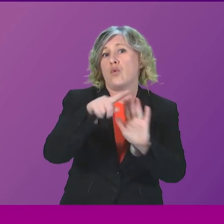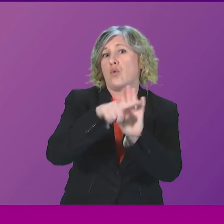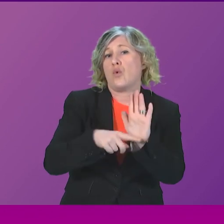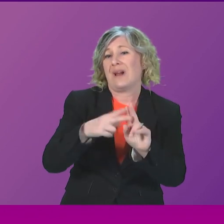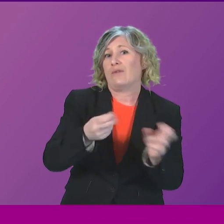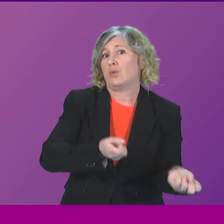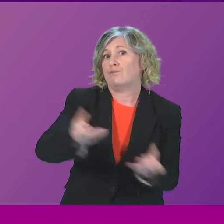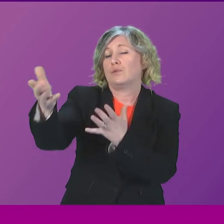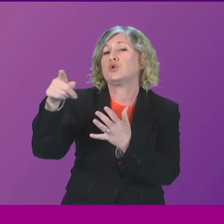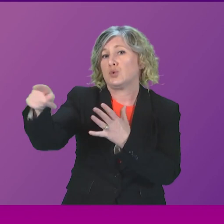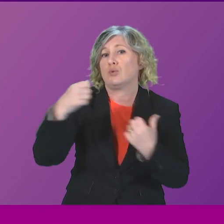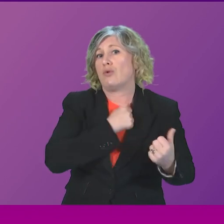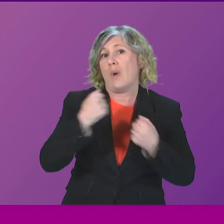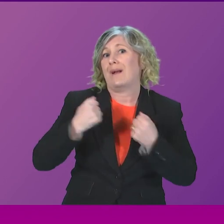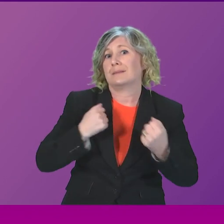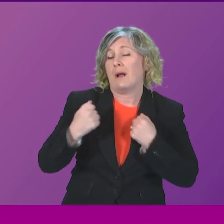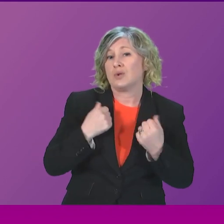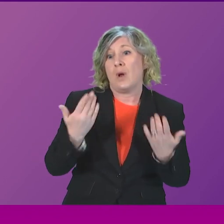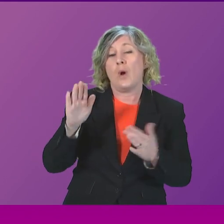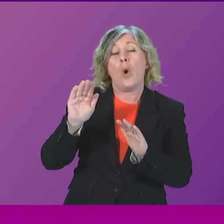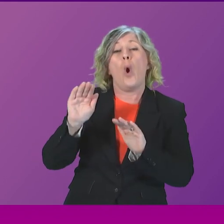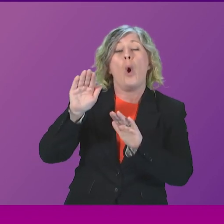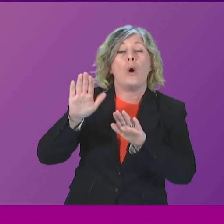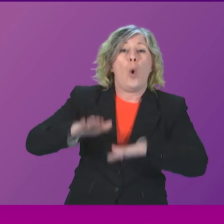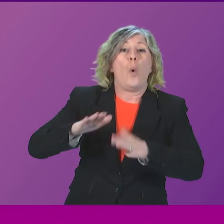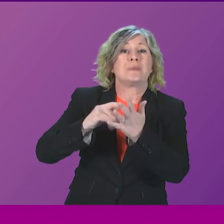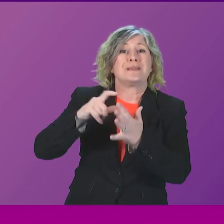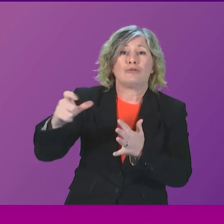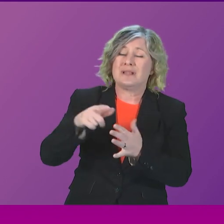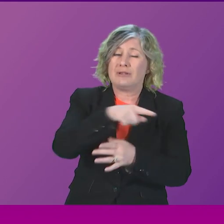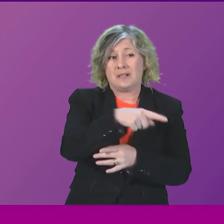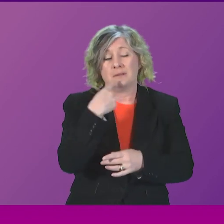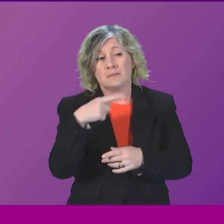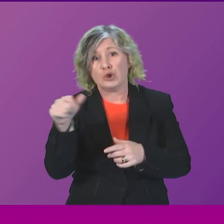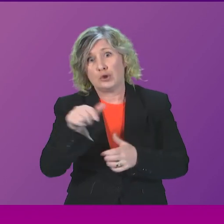Secretary, who has dreamt of such flights to Rwanda, must resign?